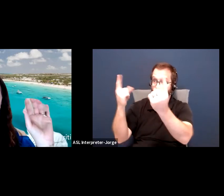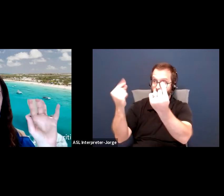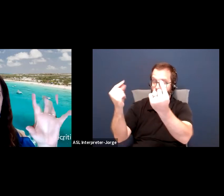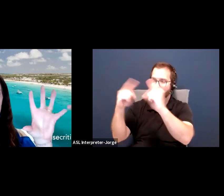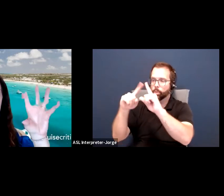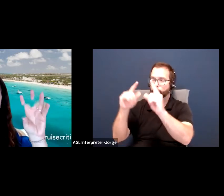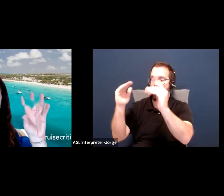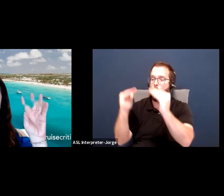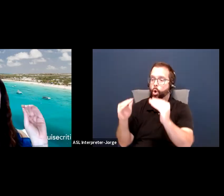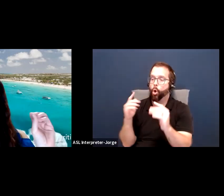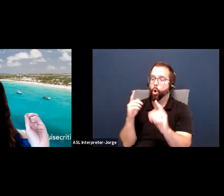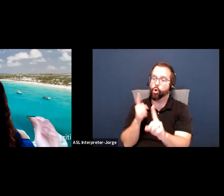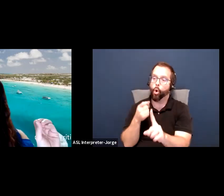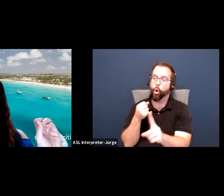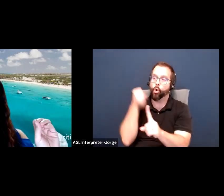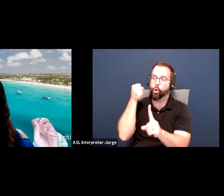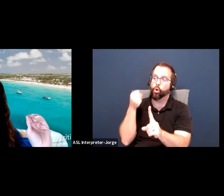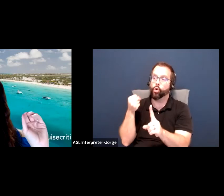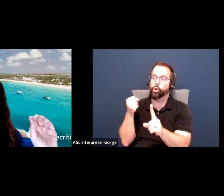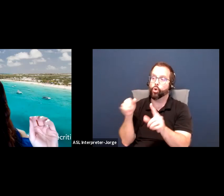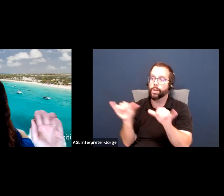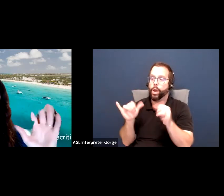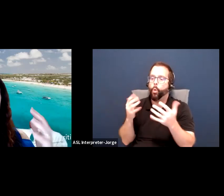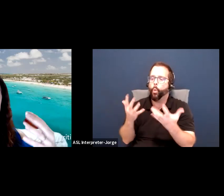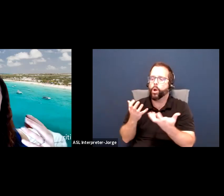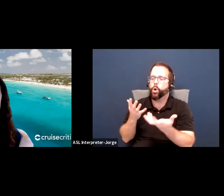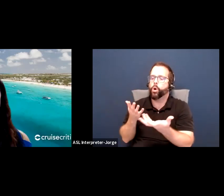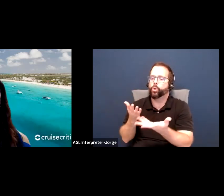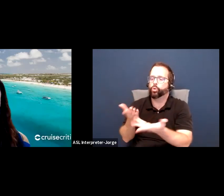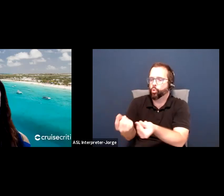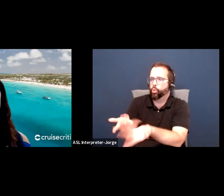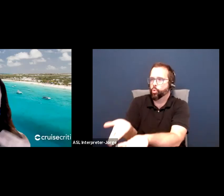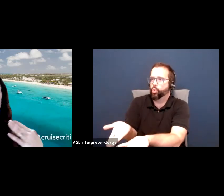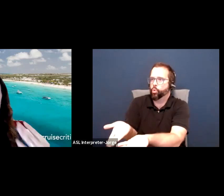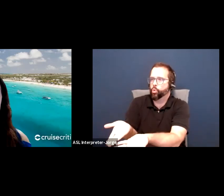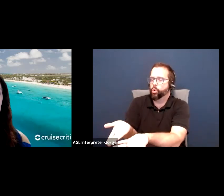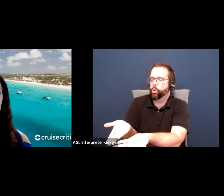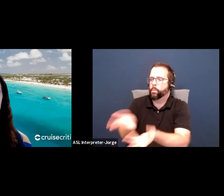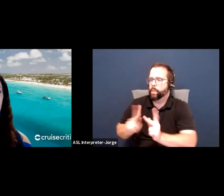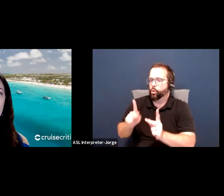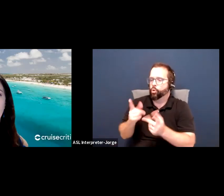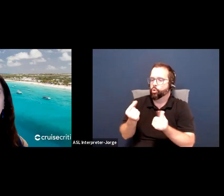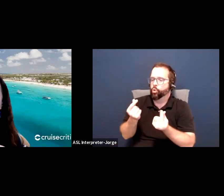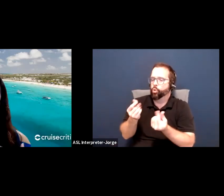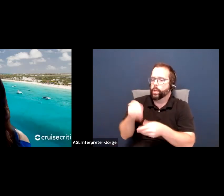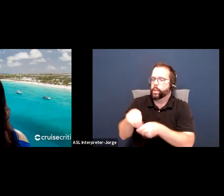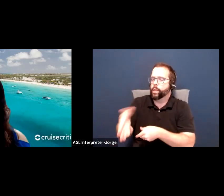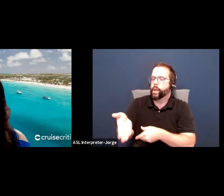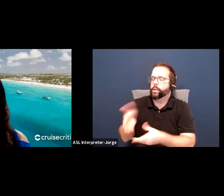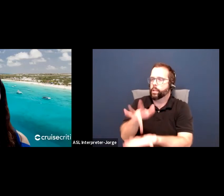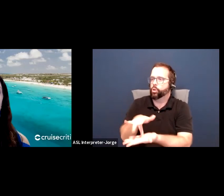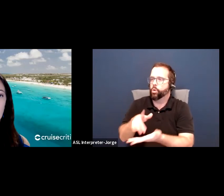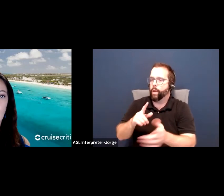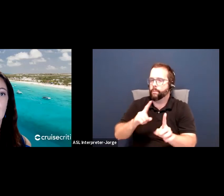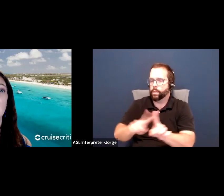what do you want people to do with your center? We want people to attend a cross-disability support